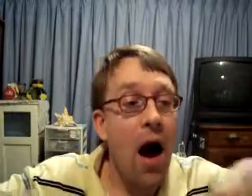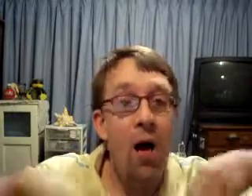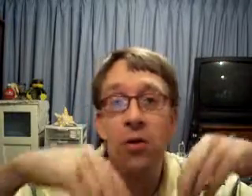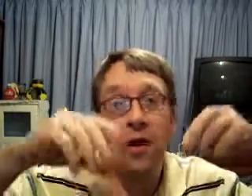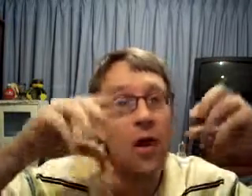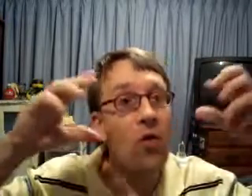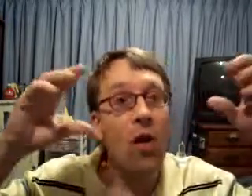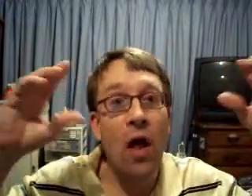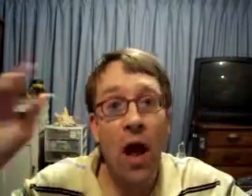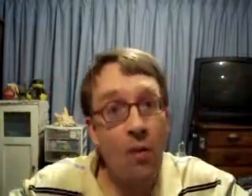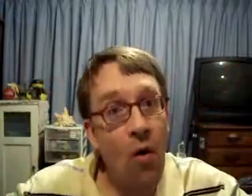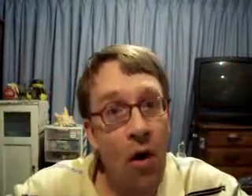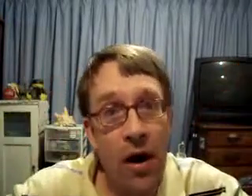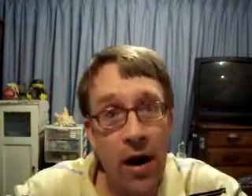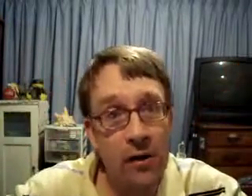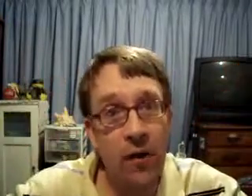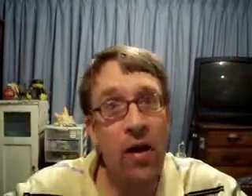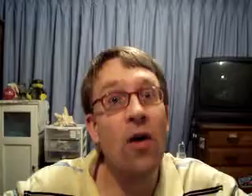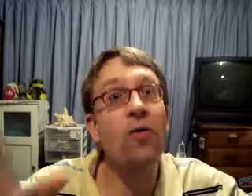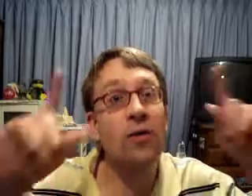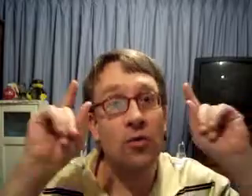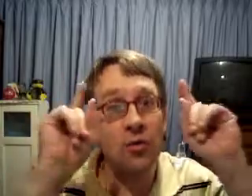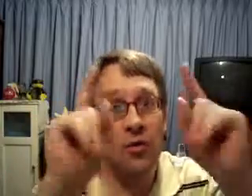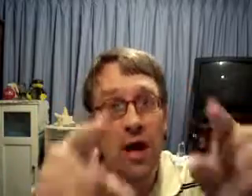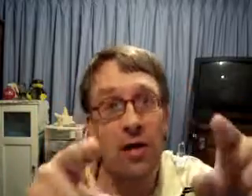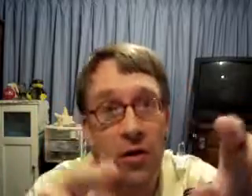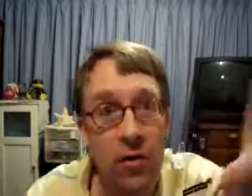I will tell you a lot more in the next video. So stay tuned.